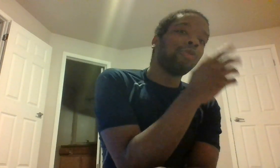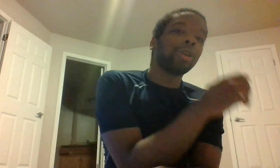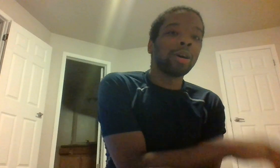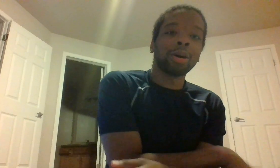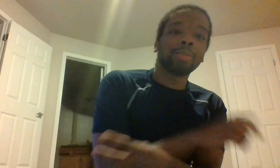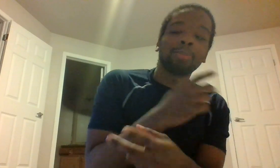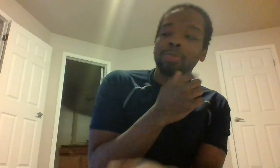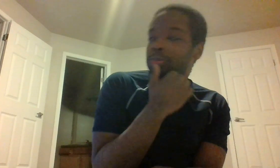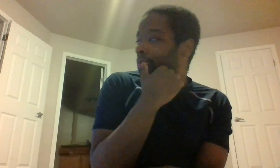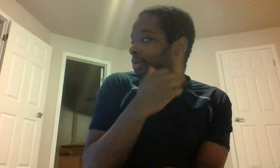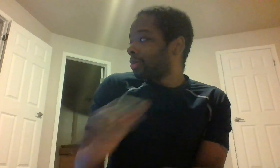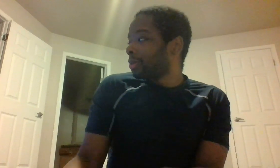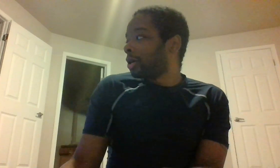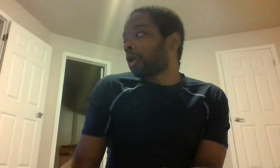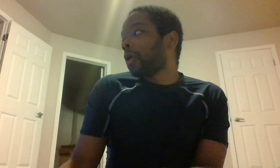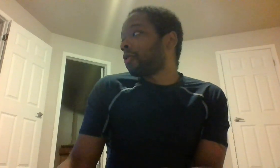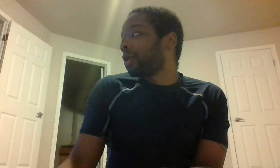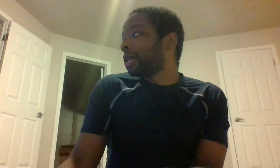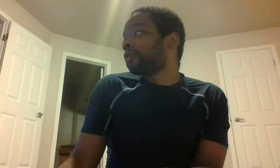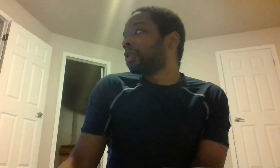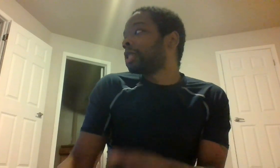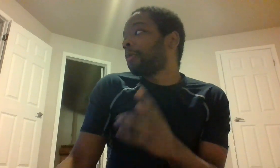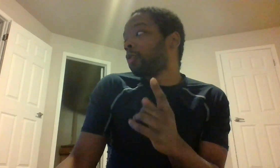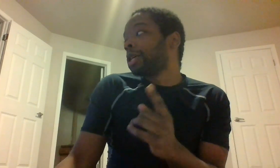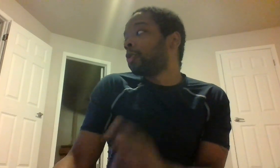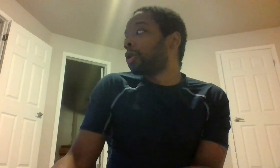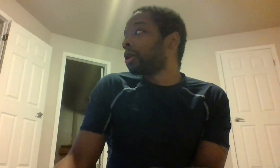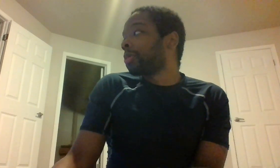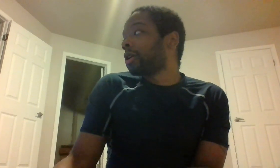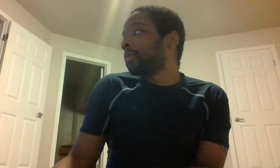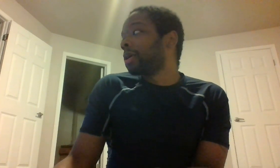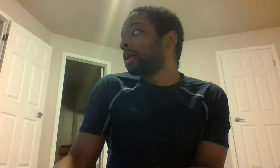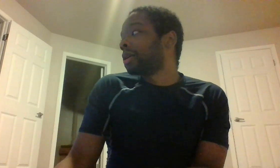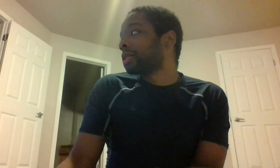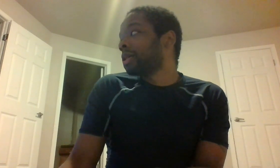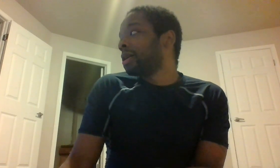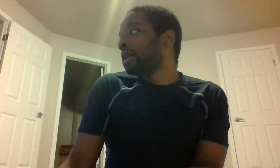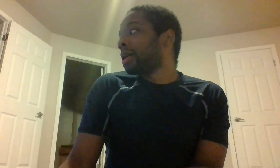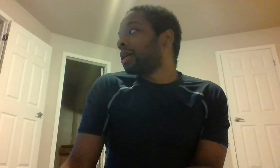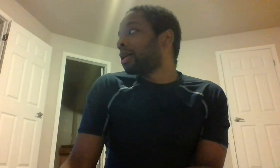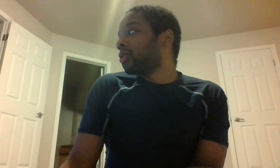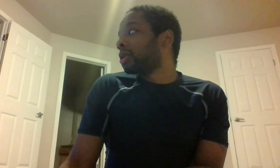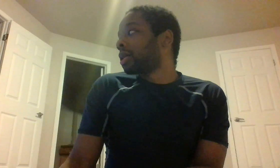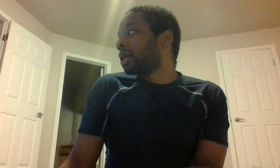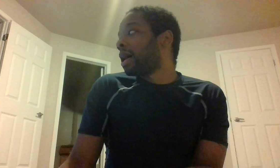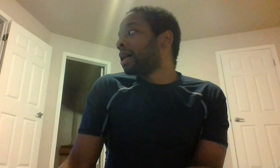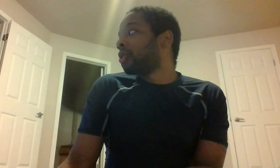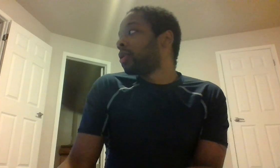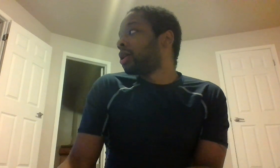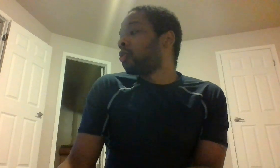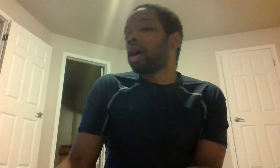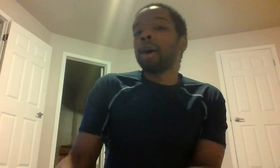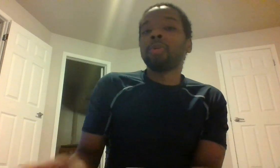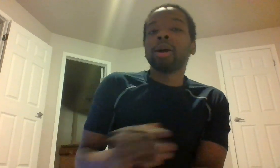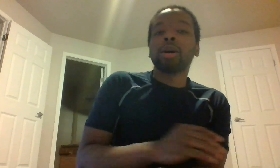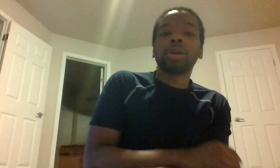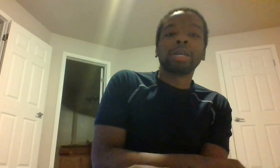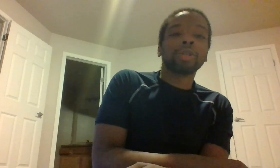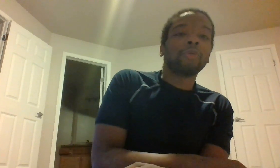freaking um a qualification for the type of radio i wanted up there because according to the guy the video will operate on a certain